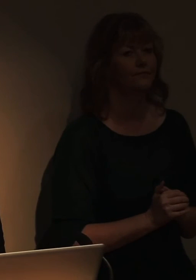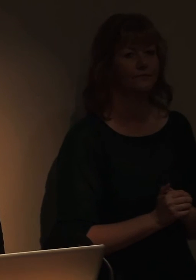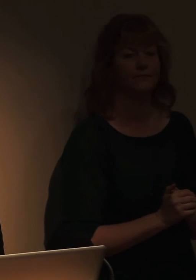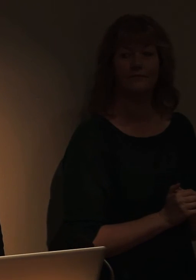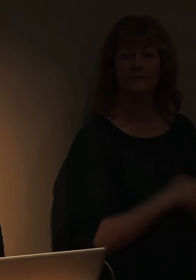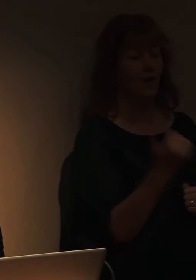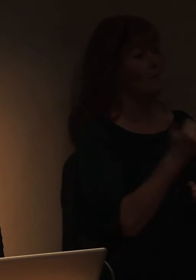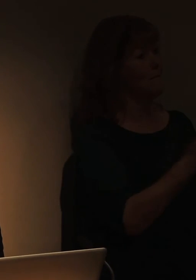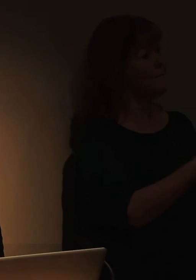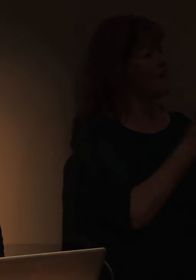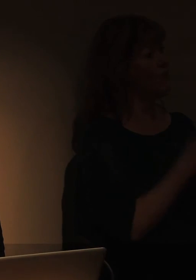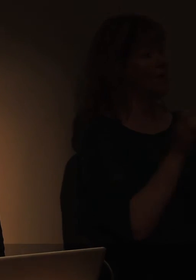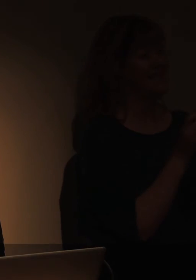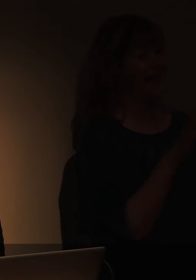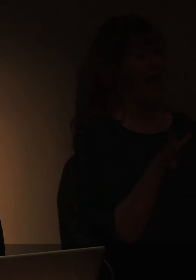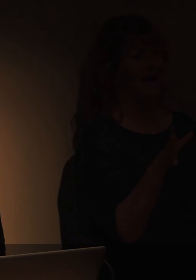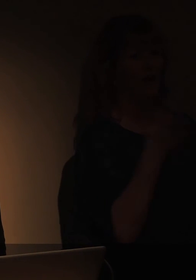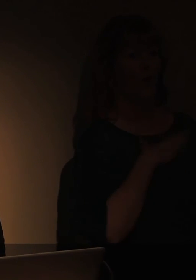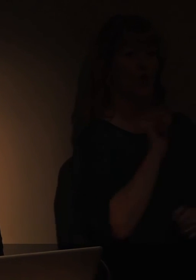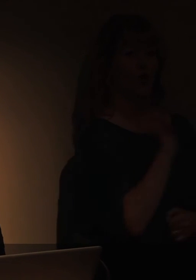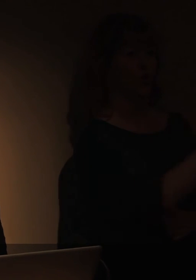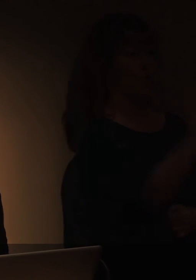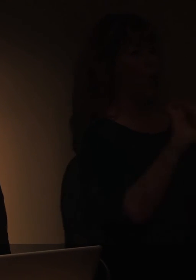All right, before I start, I'll just get your attention.